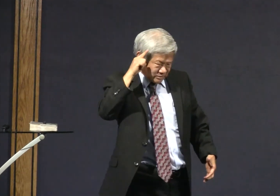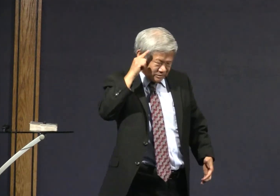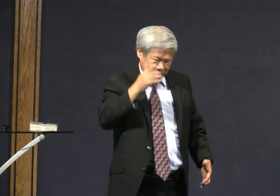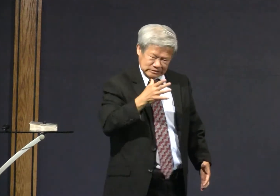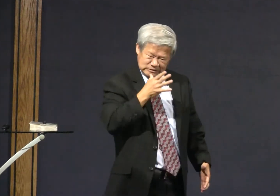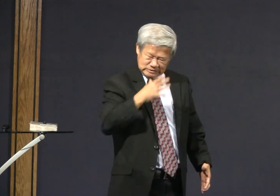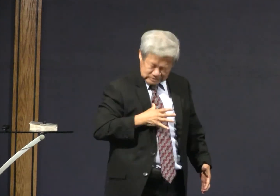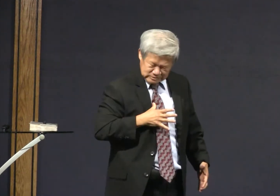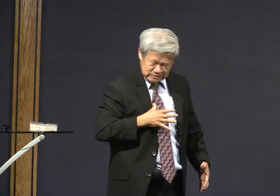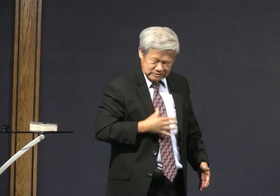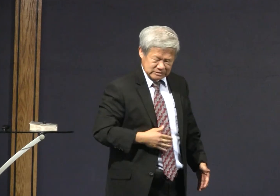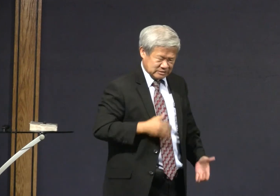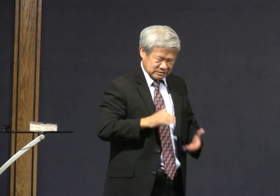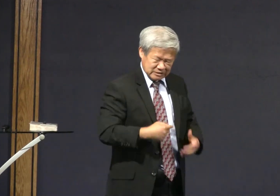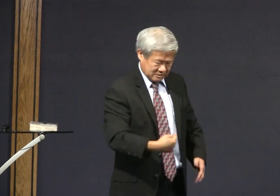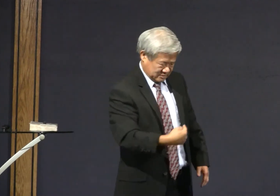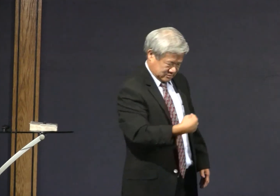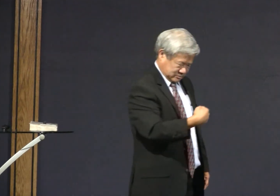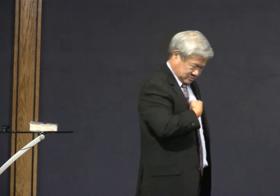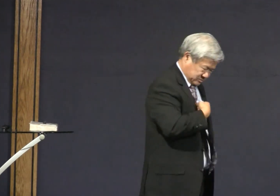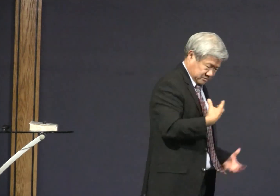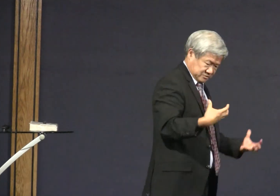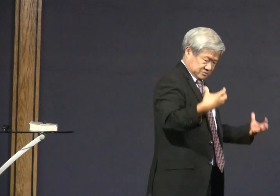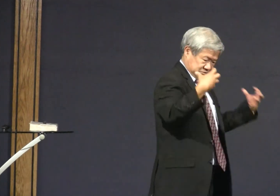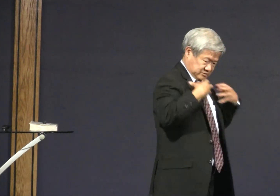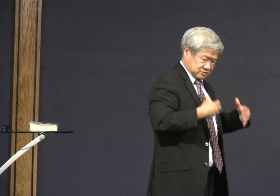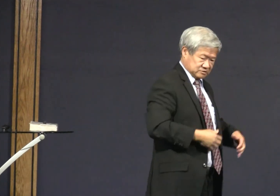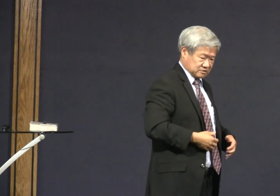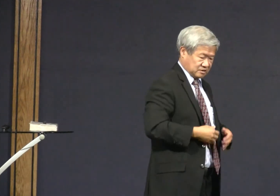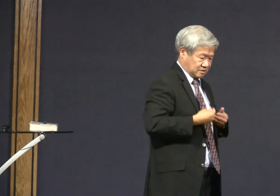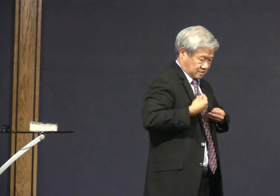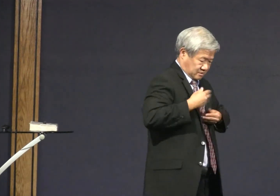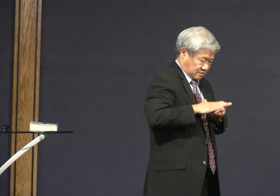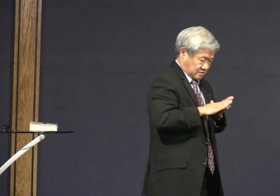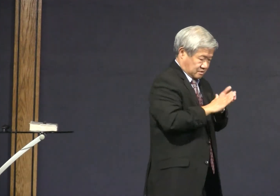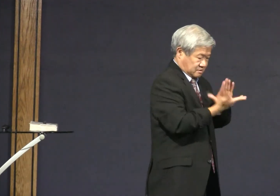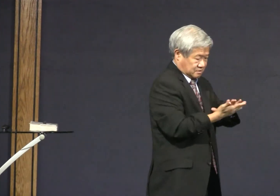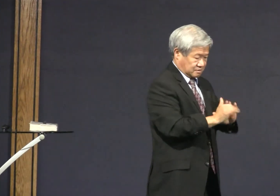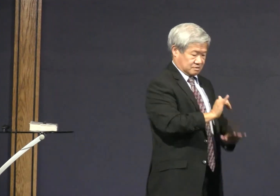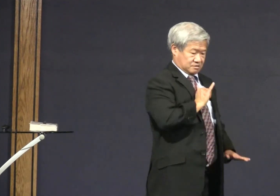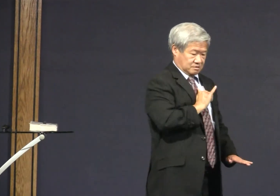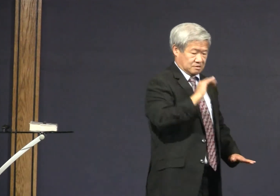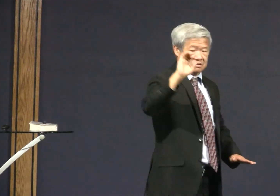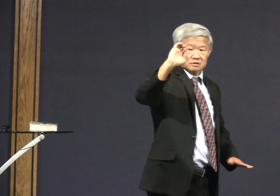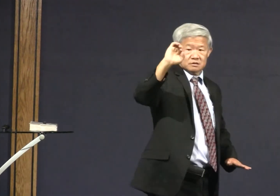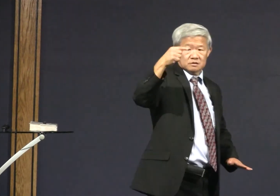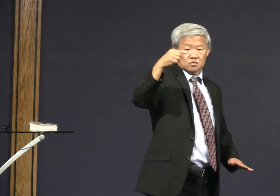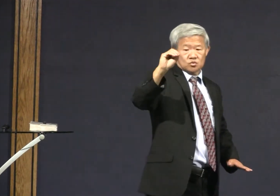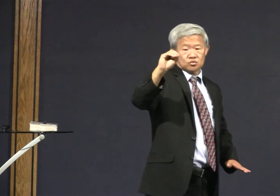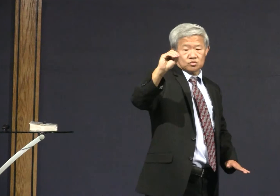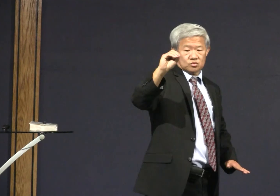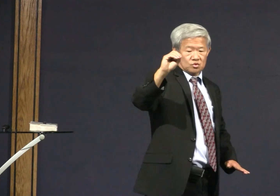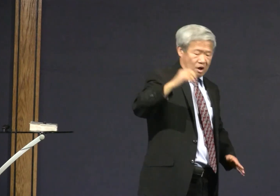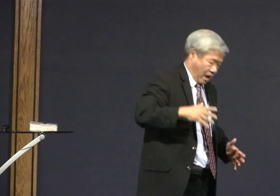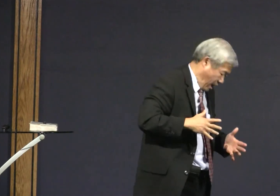Adam was always saying, I wish I had never listened to this woman. he had become